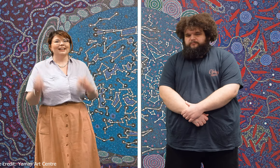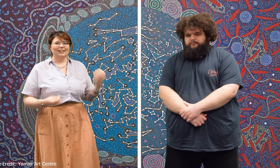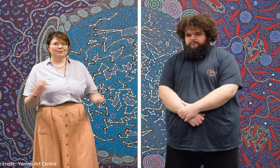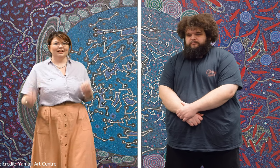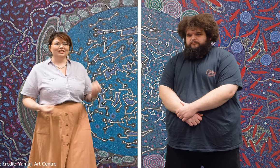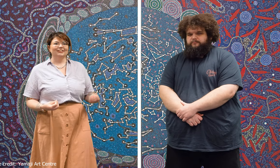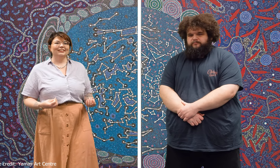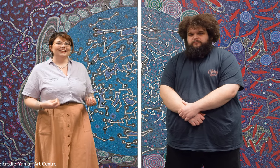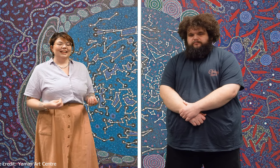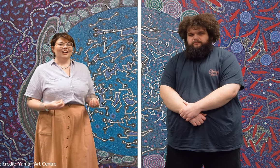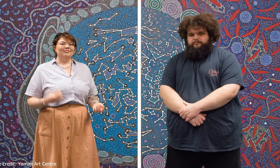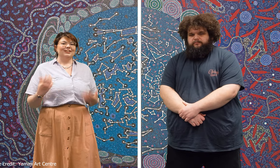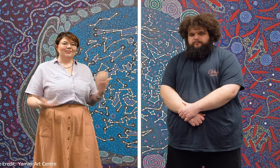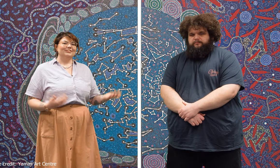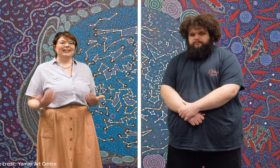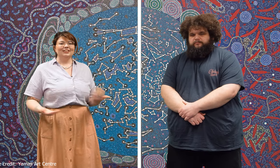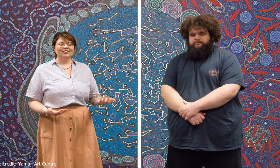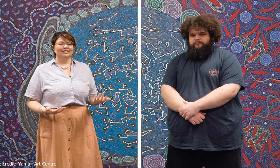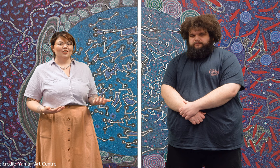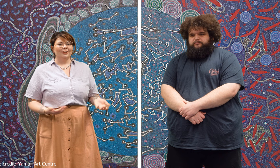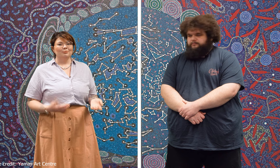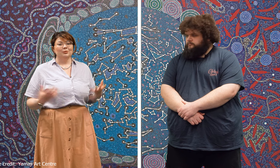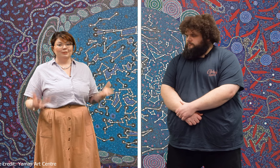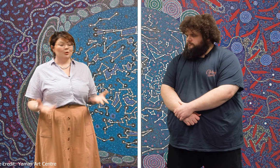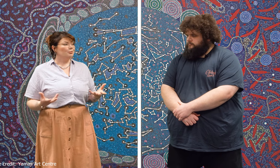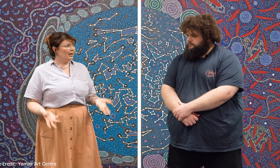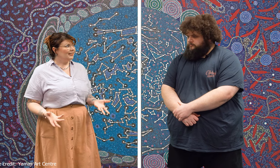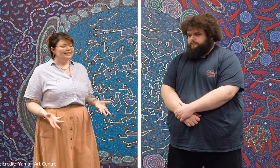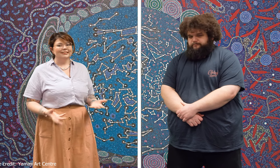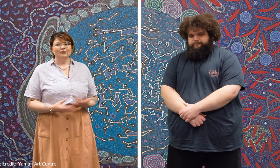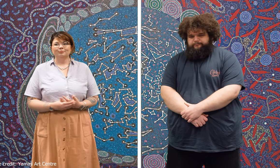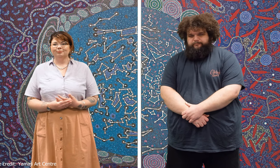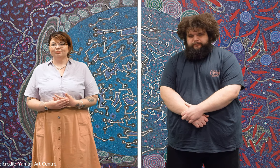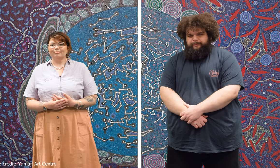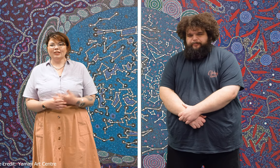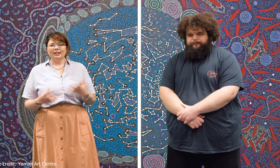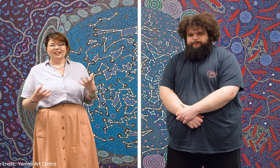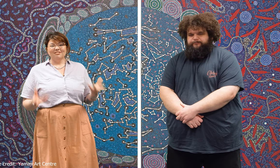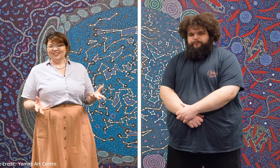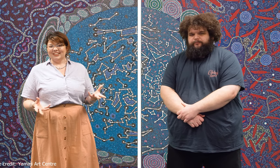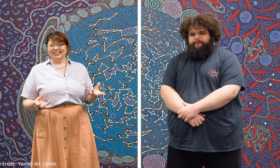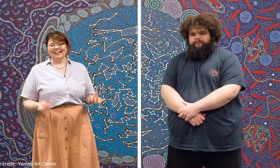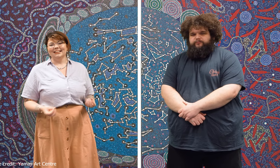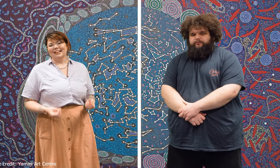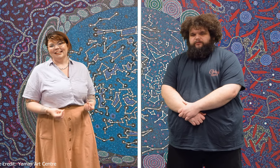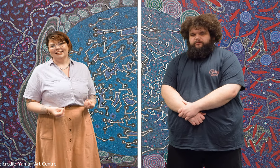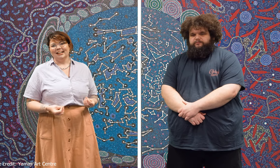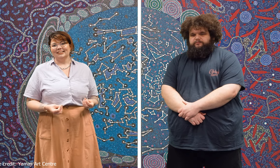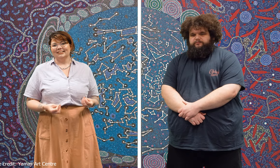collaboration and the consultation going on between both parties. Further, the SKA has